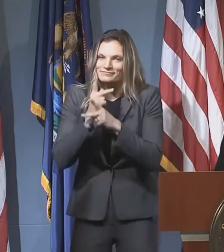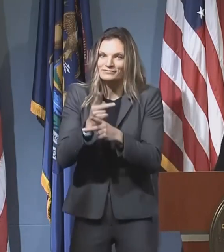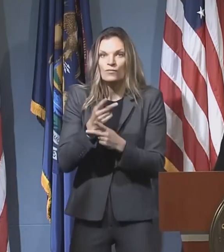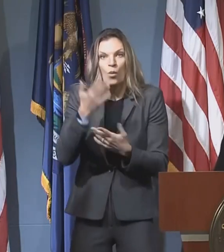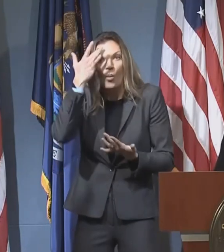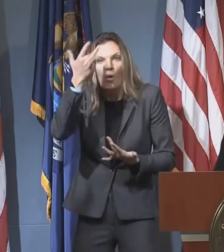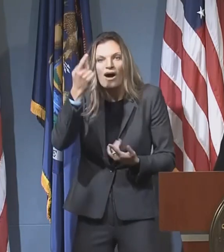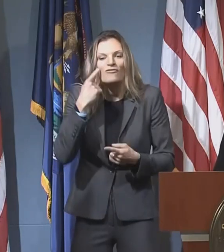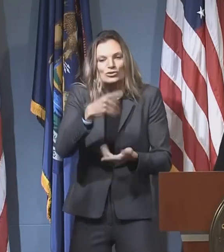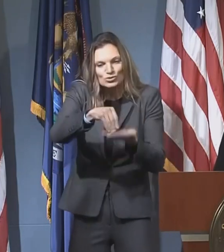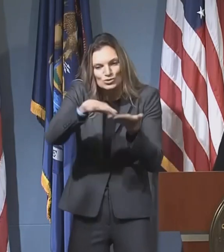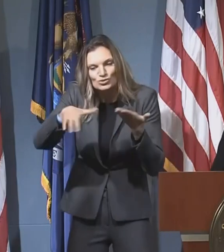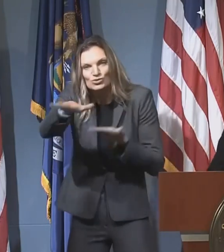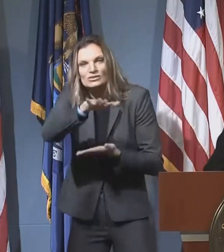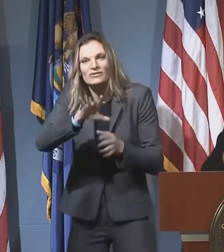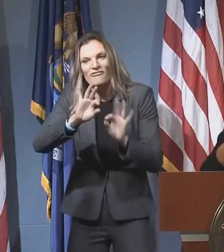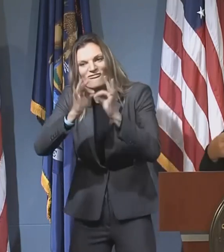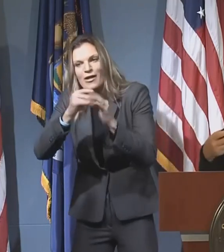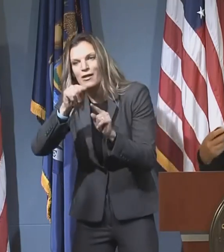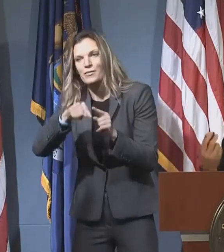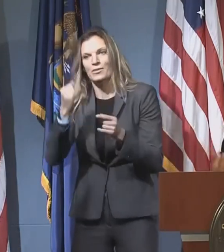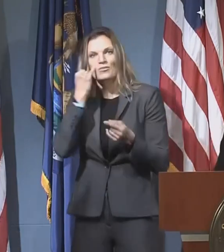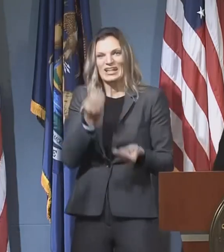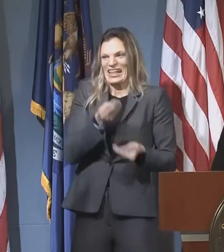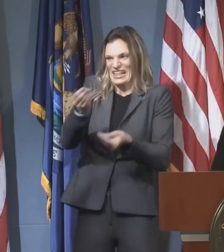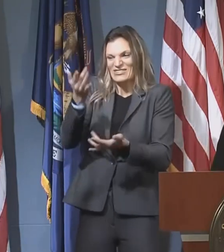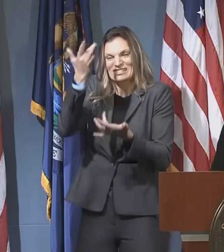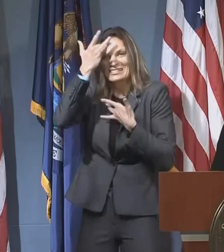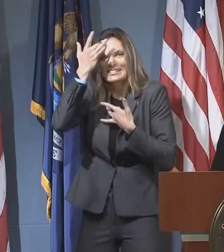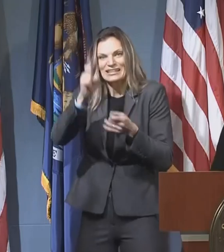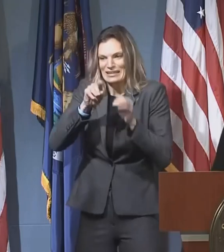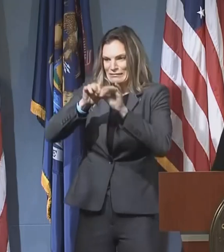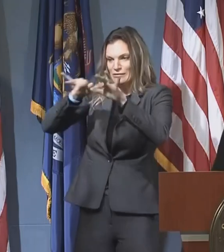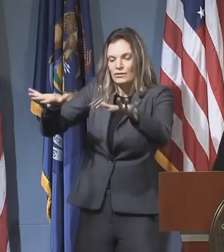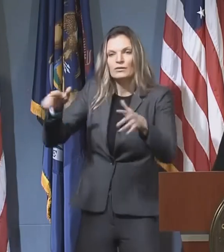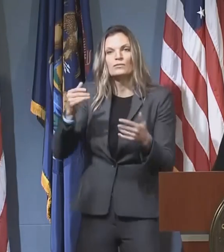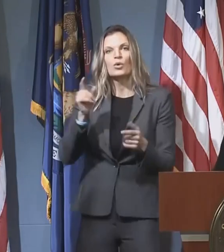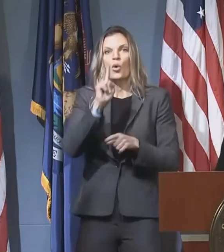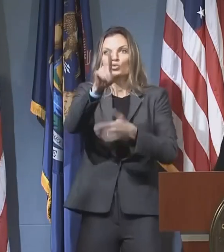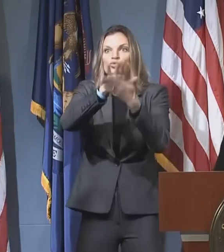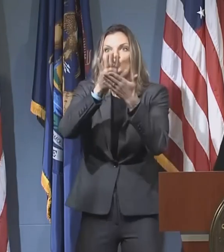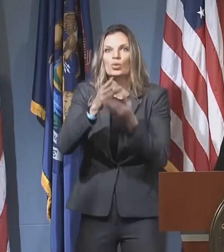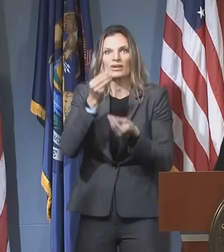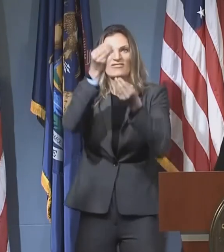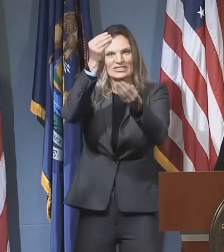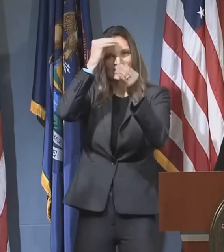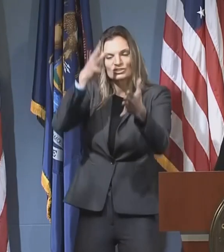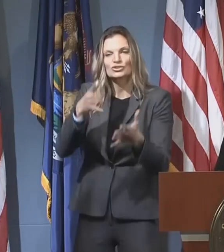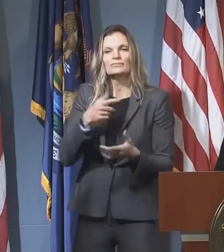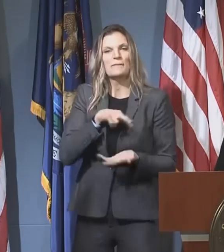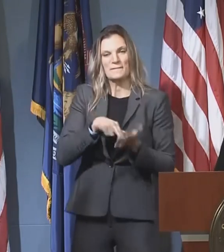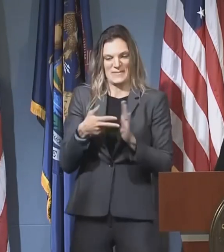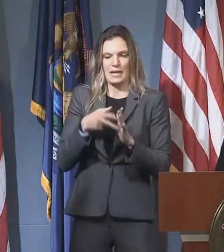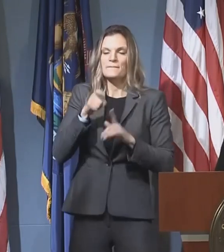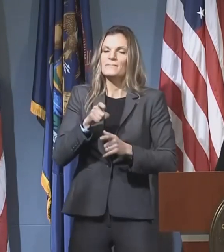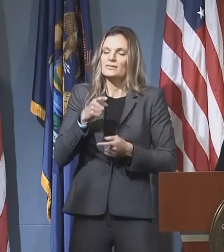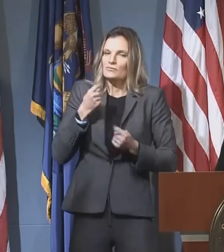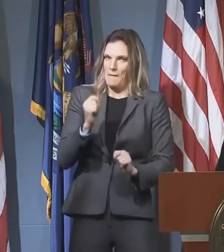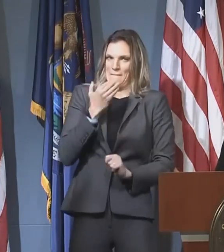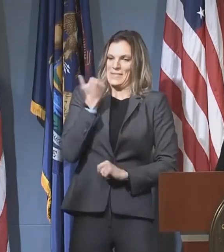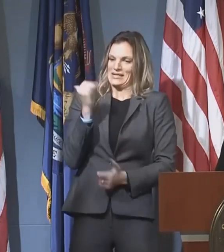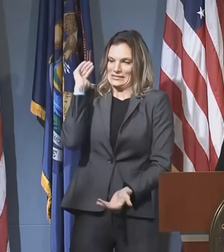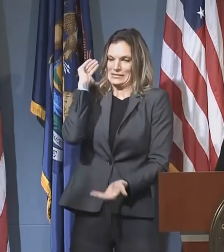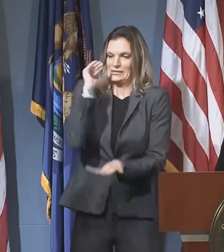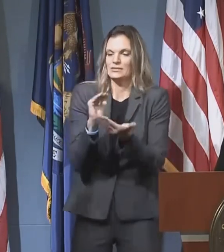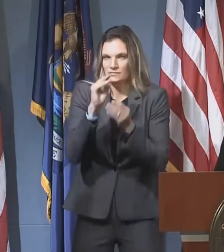for their families, for our educators. So every one of us has a duty to do our